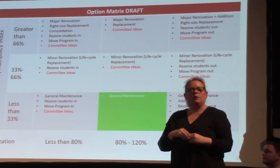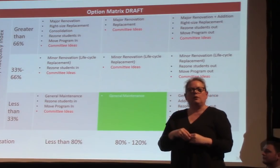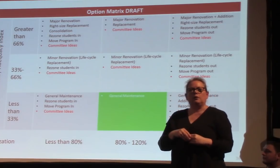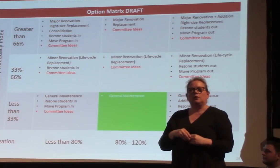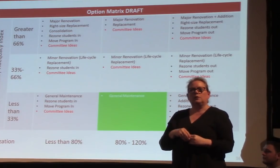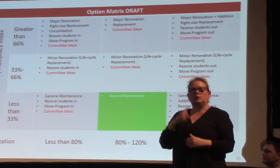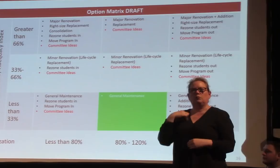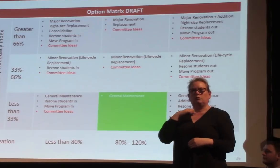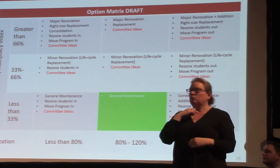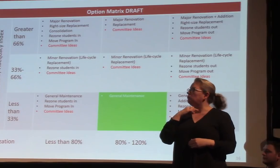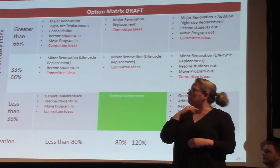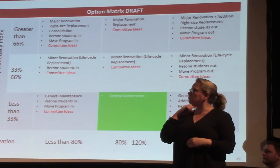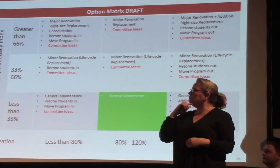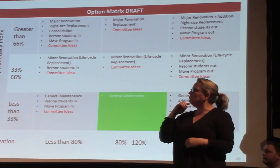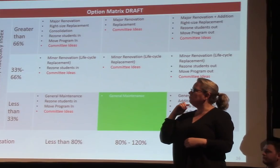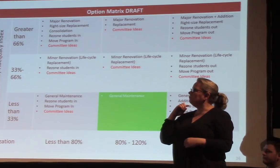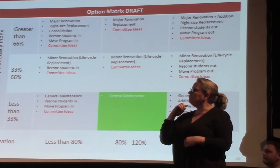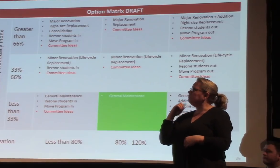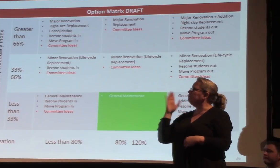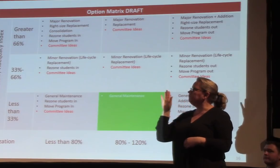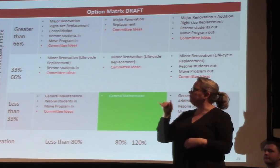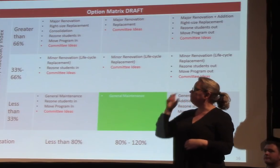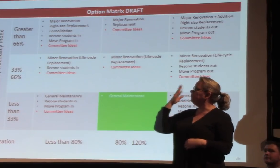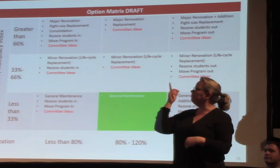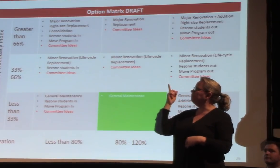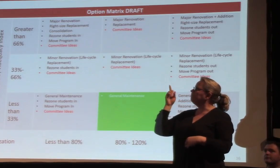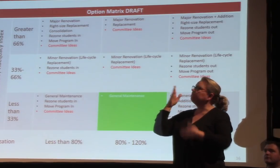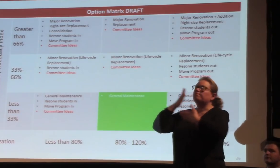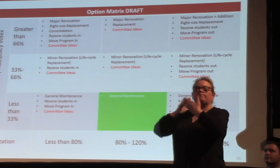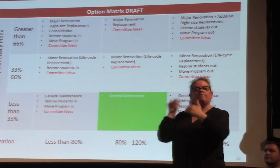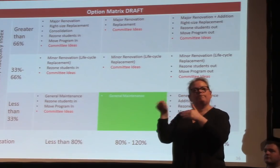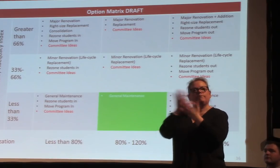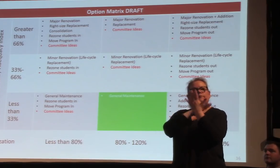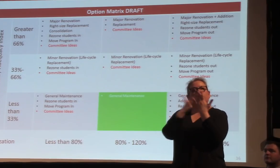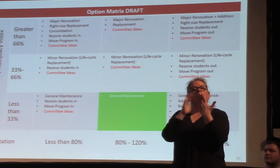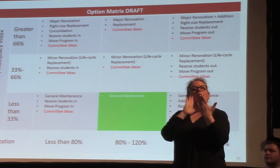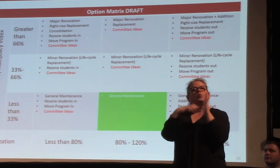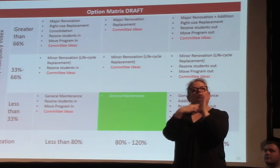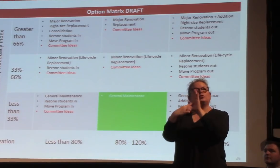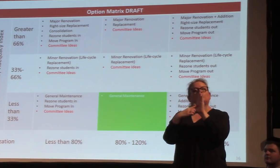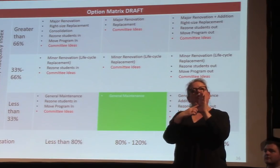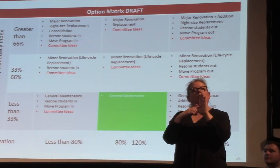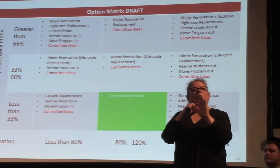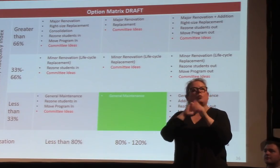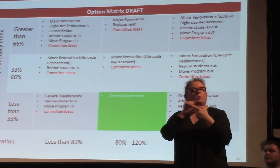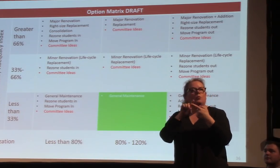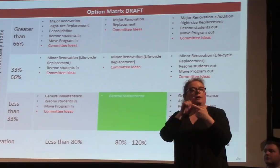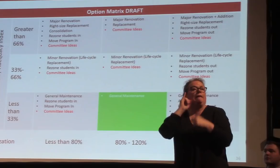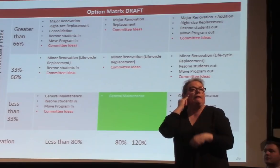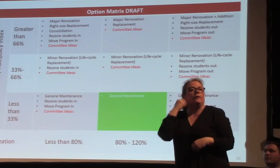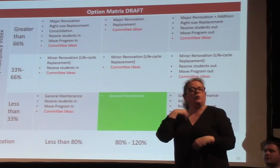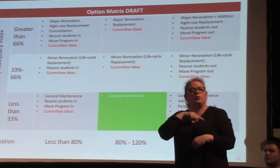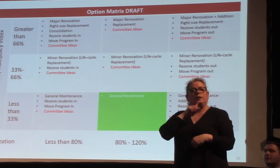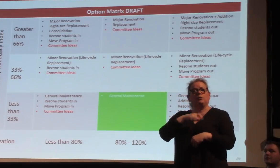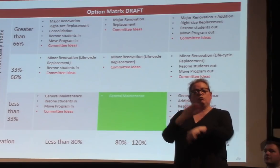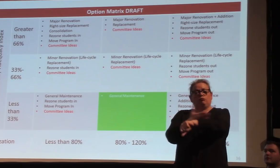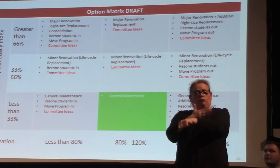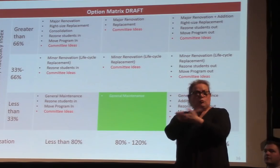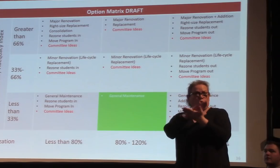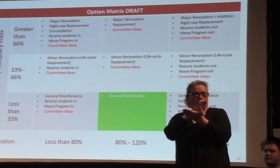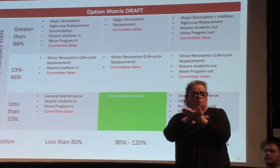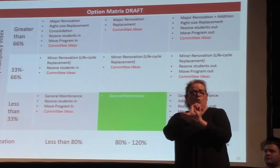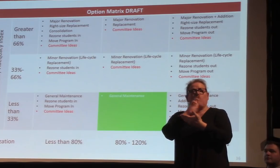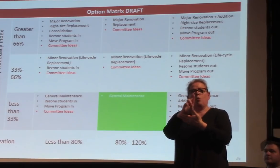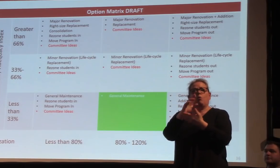at renovations or replacements of facilities to be able to move those schools vertically on the axis. And so this is just kind of a good way to kind of visualize